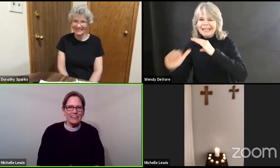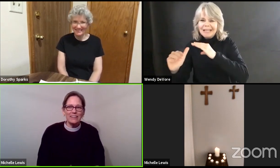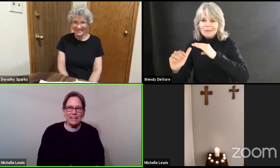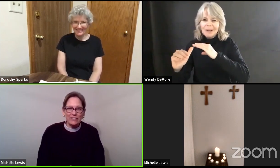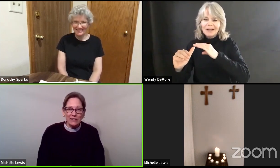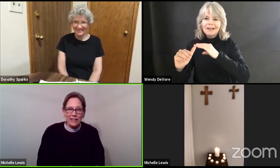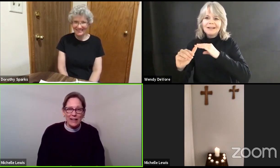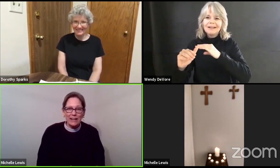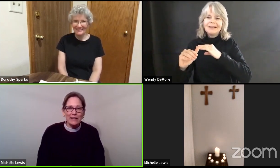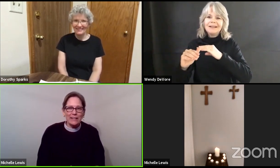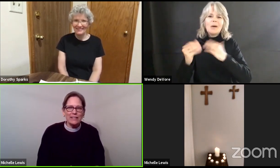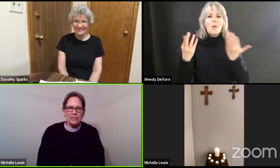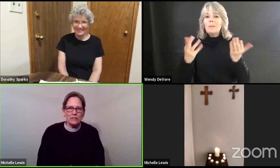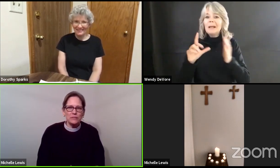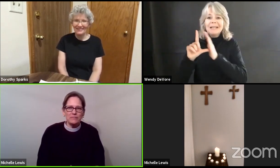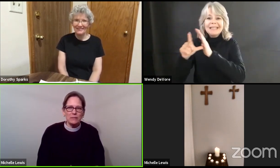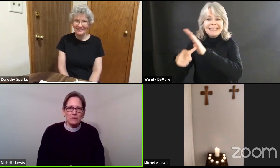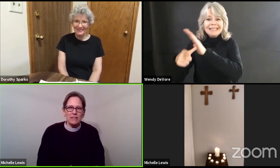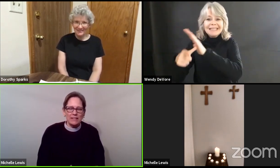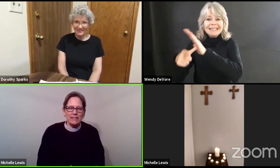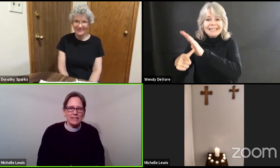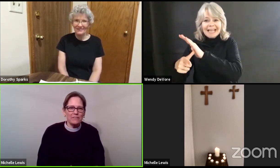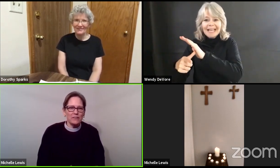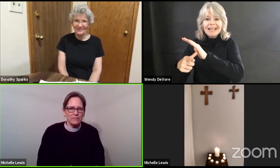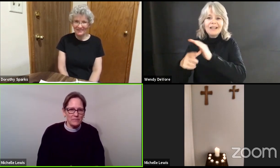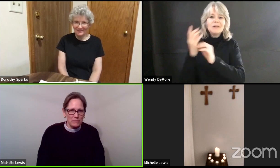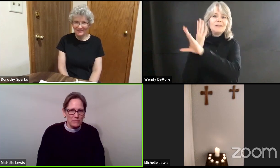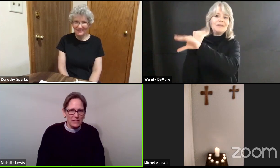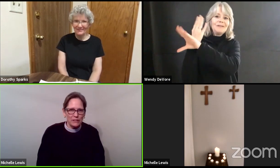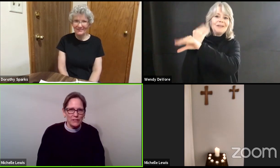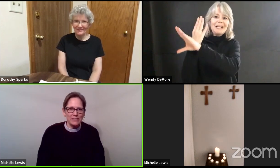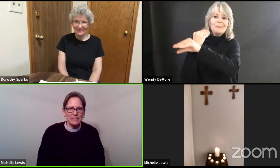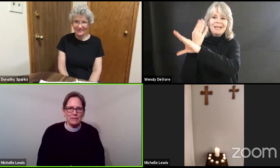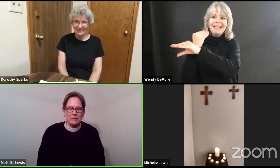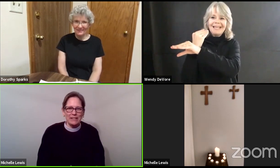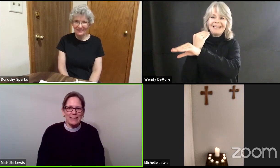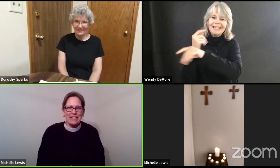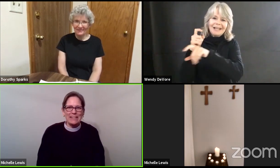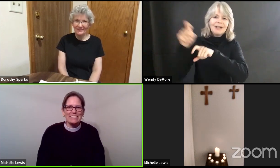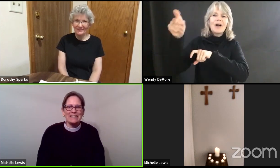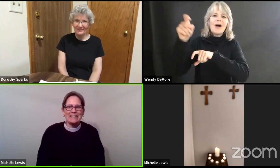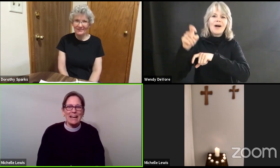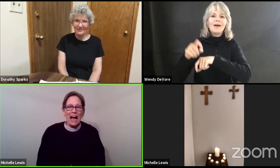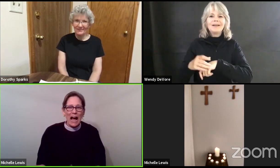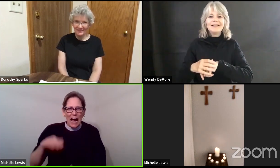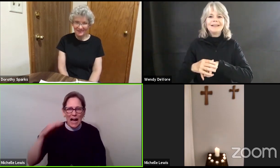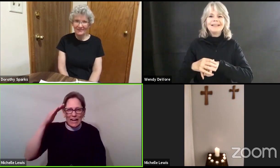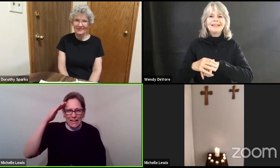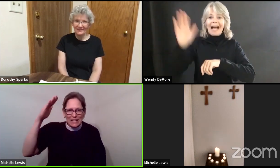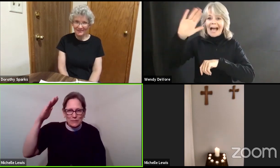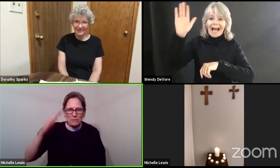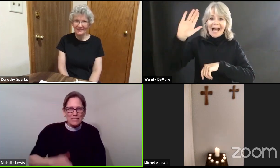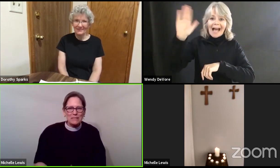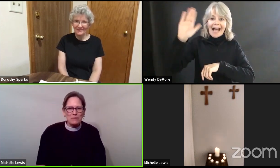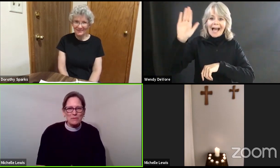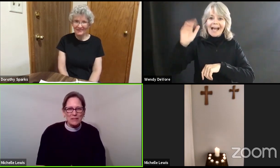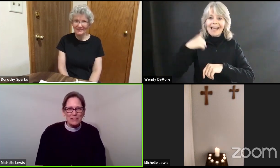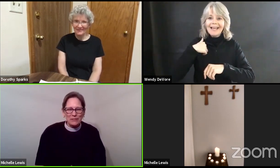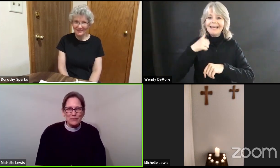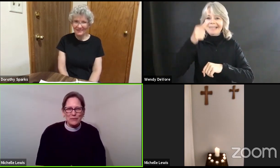Later on, use the VP. Give a VP call to someone and just say, God's peace be with you.